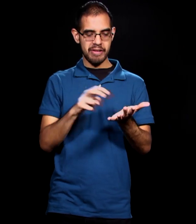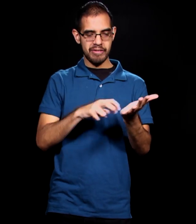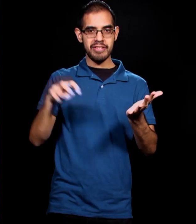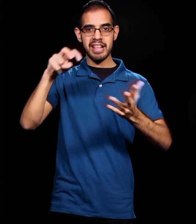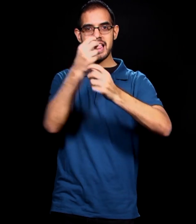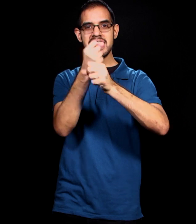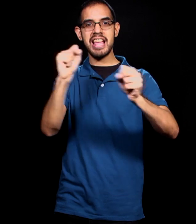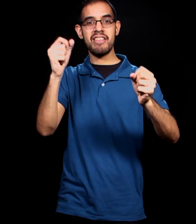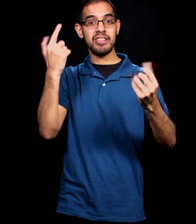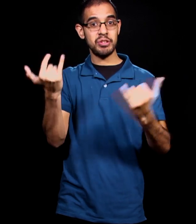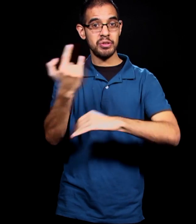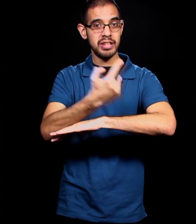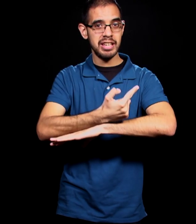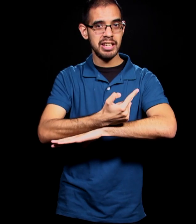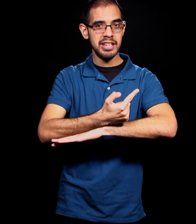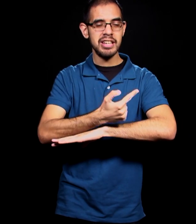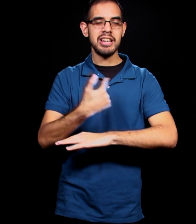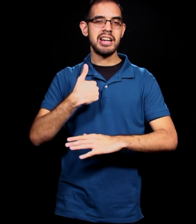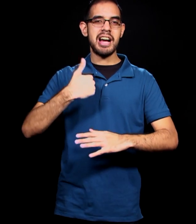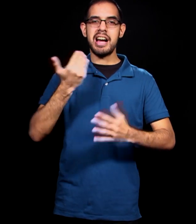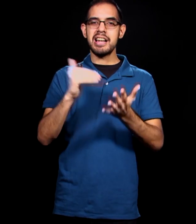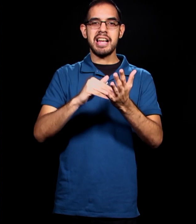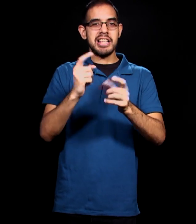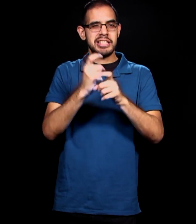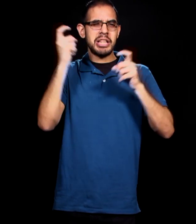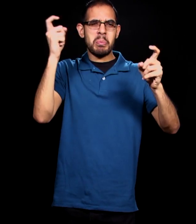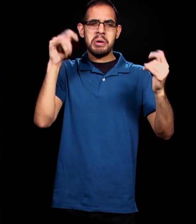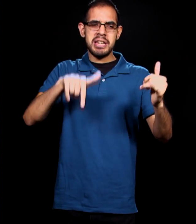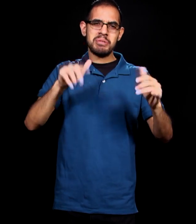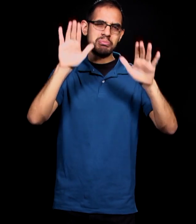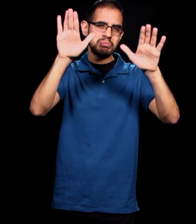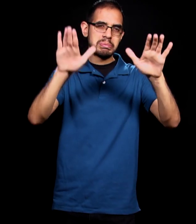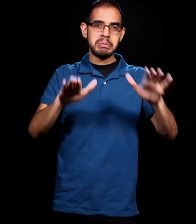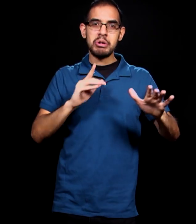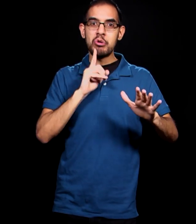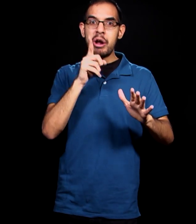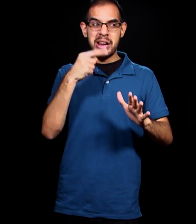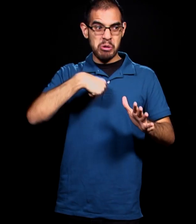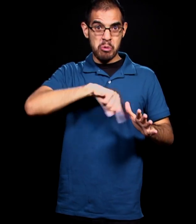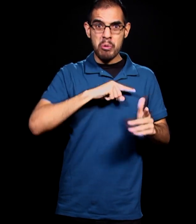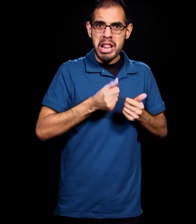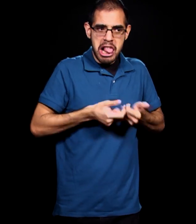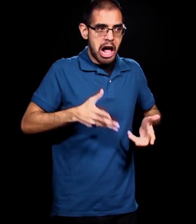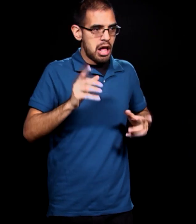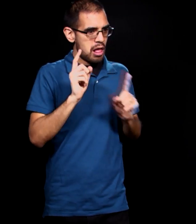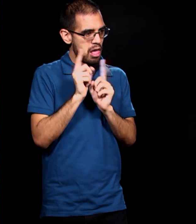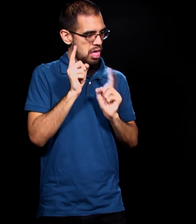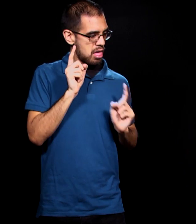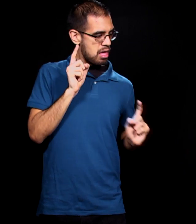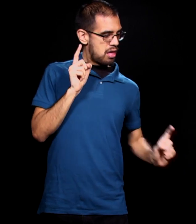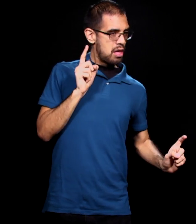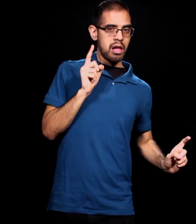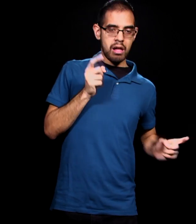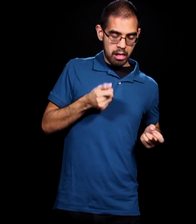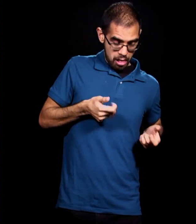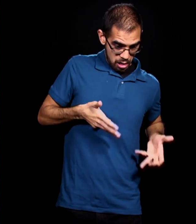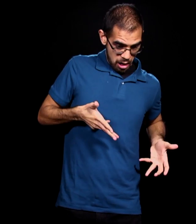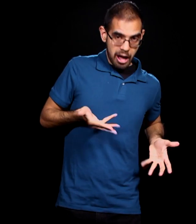pray that we would always celebrate this great reality, that while we were lost, we can be found because of the love of Jesus. God,